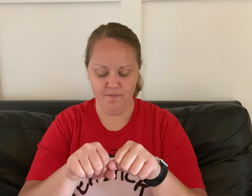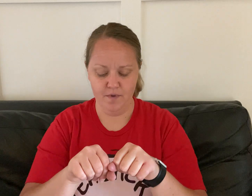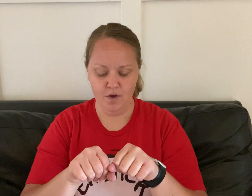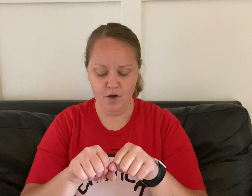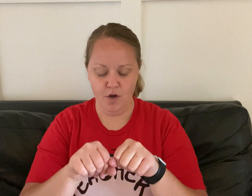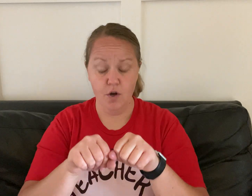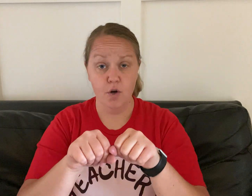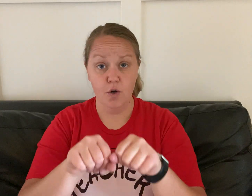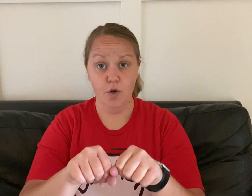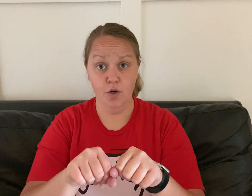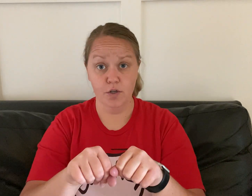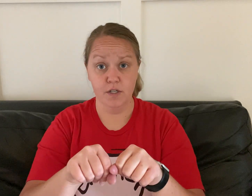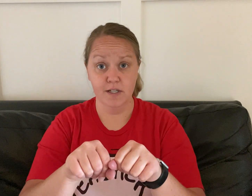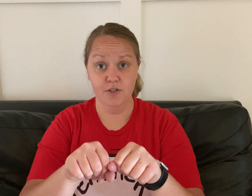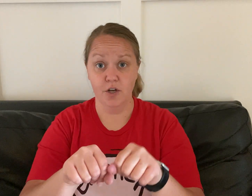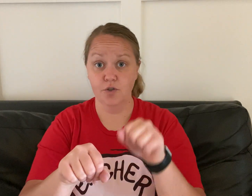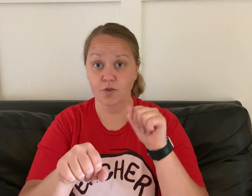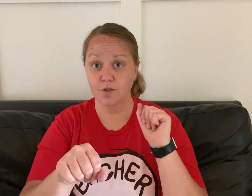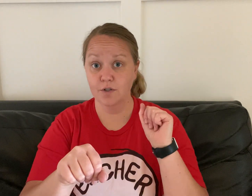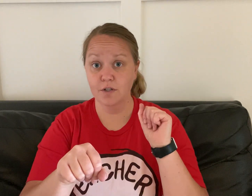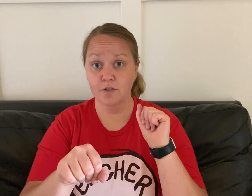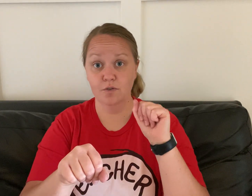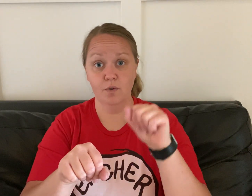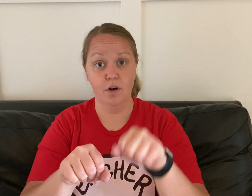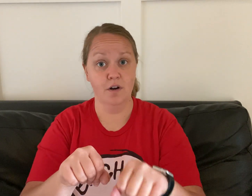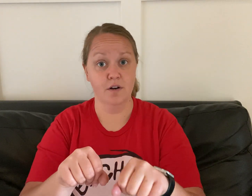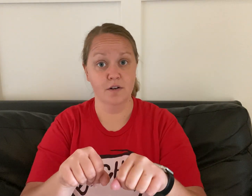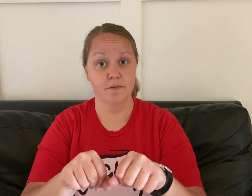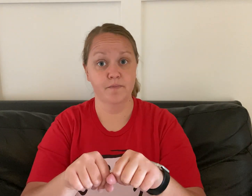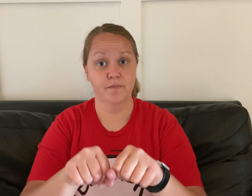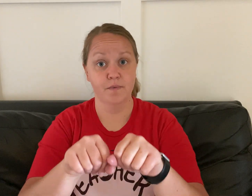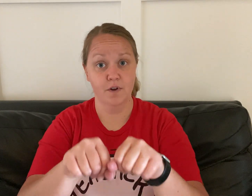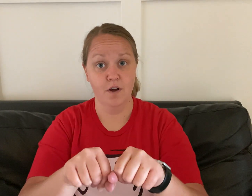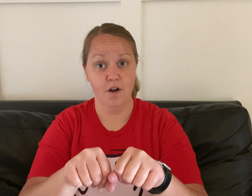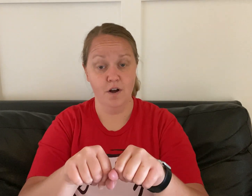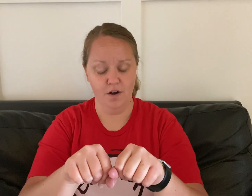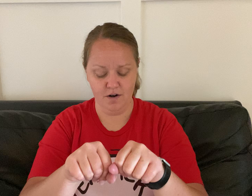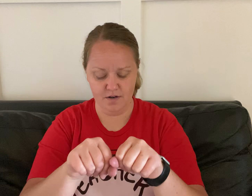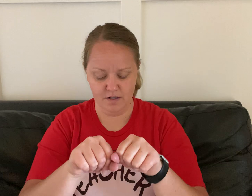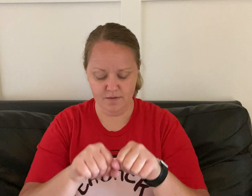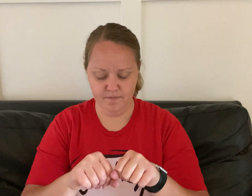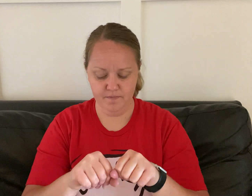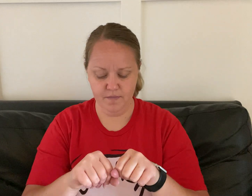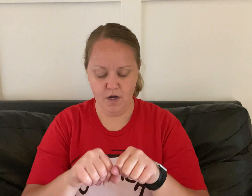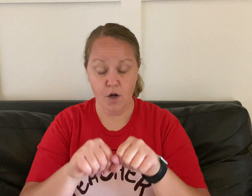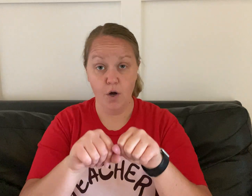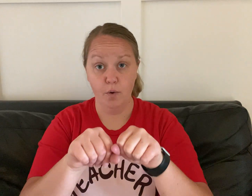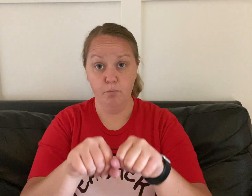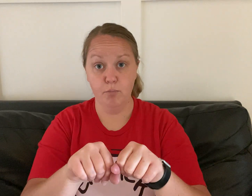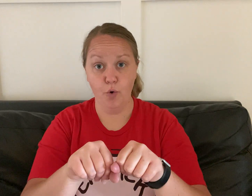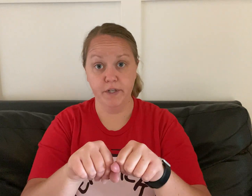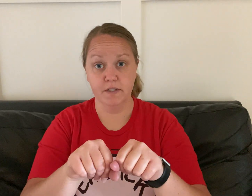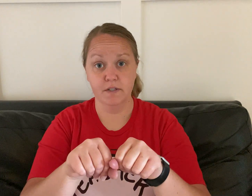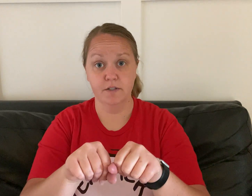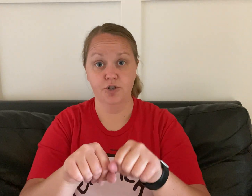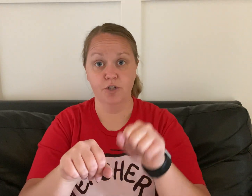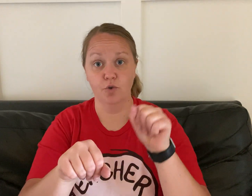hood, change u to er, hard, point, change